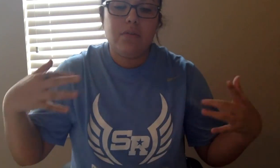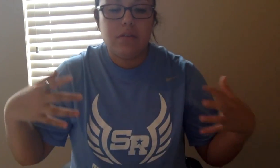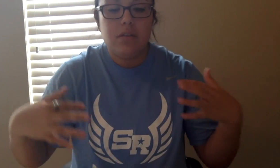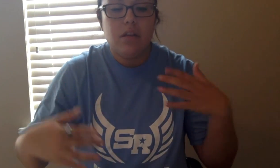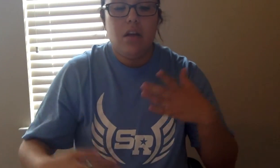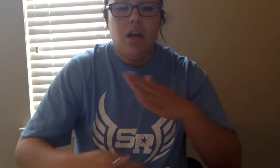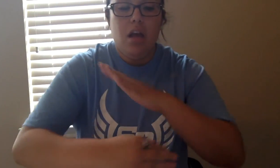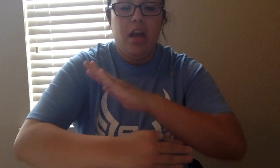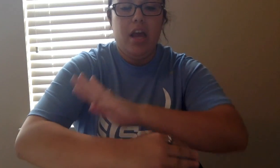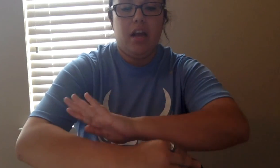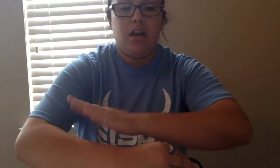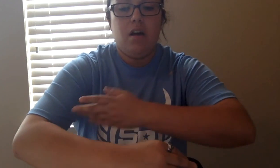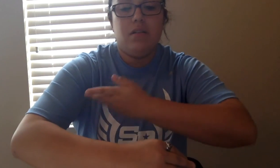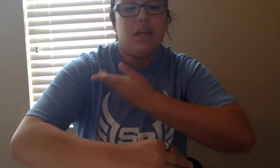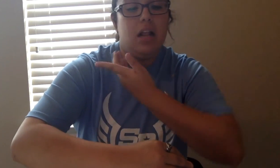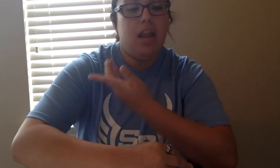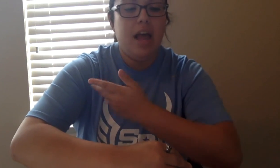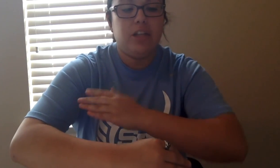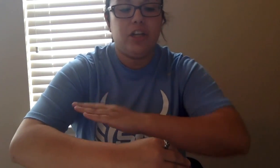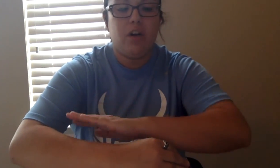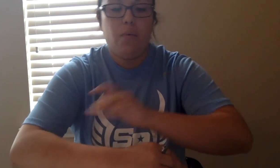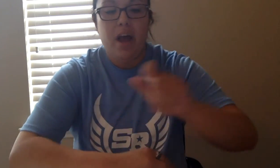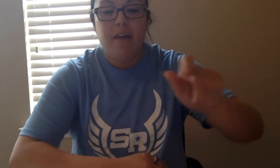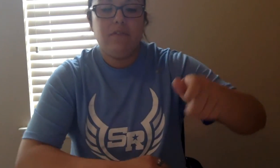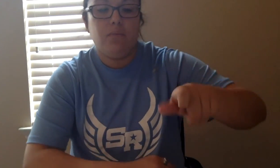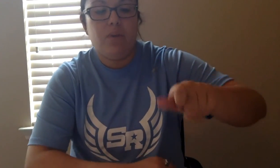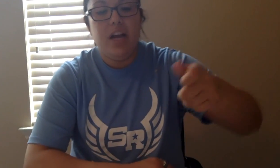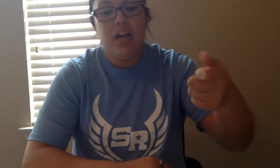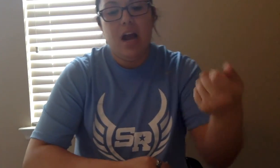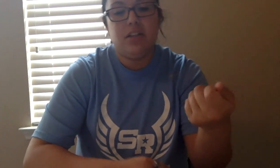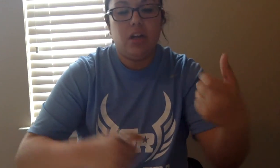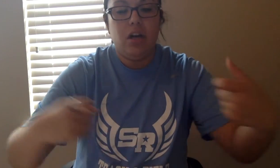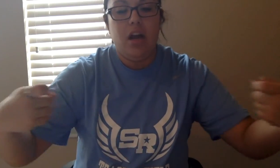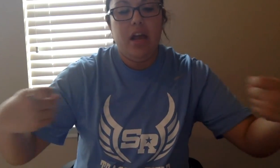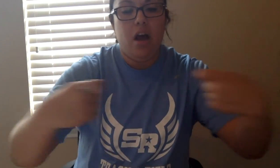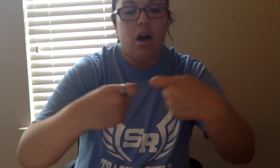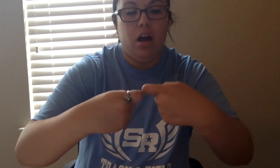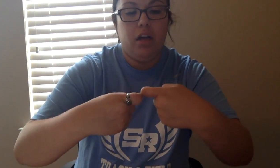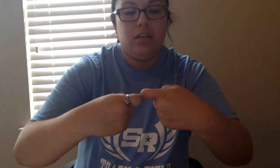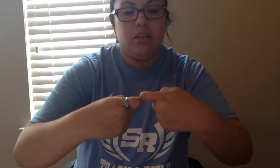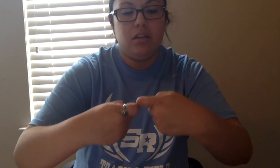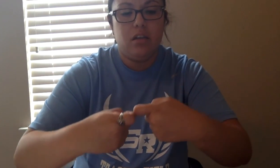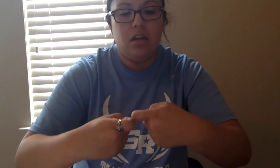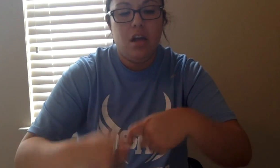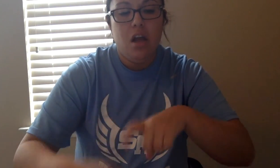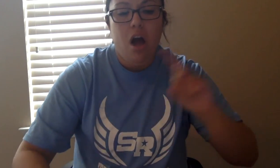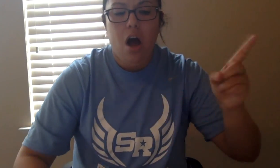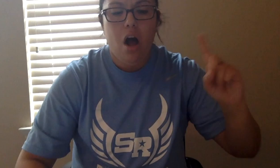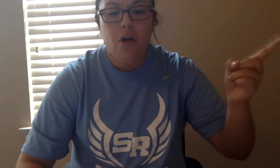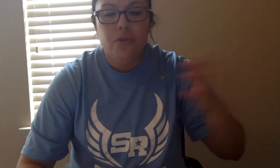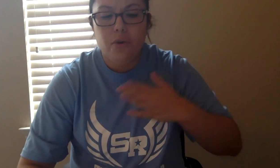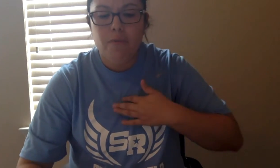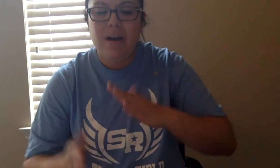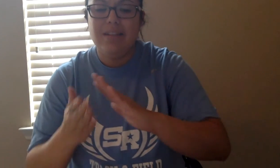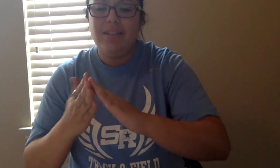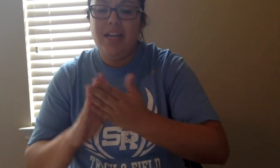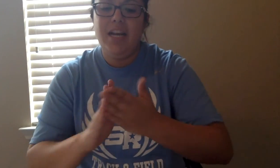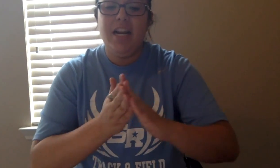it goes electric waves when I turn it on all through my city